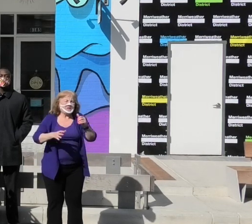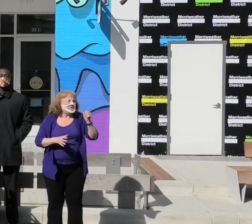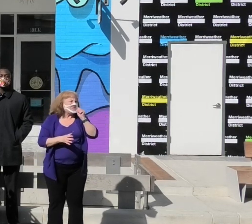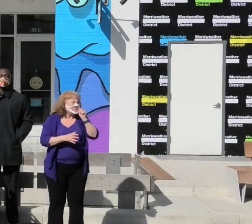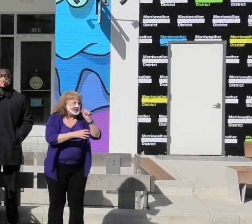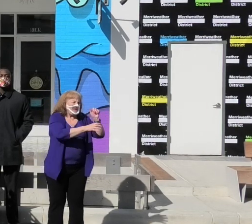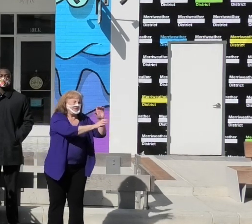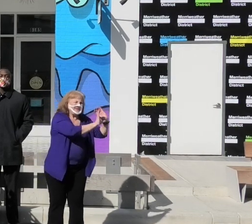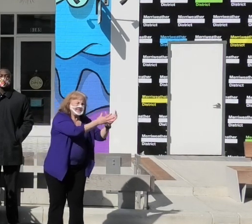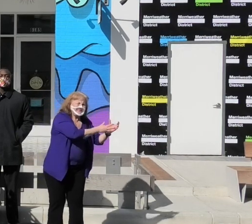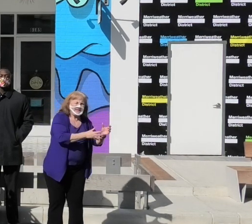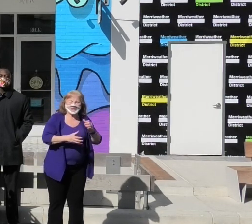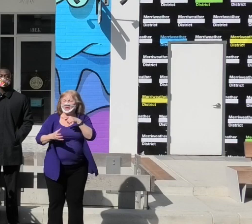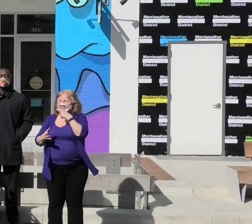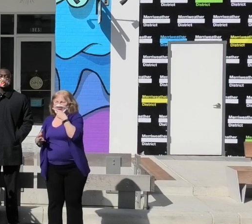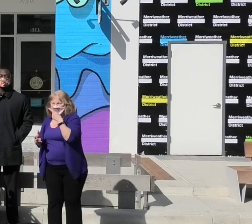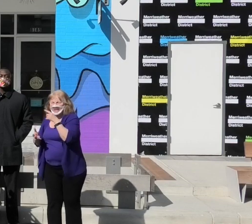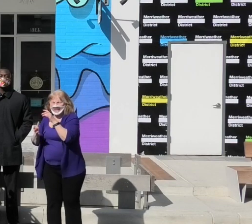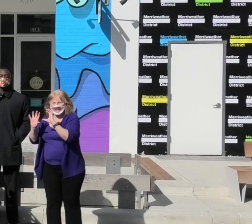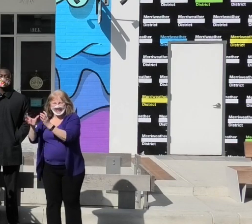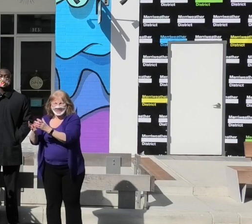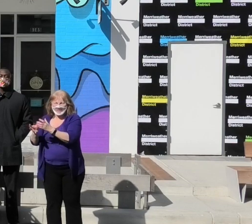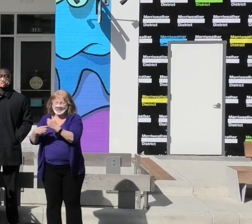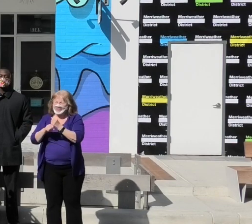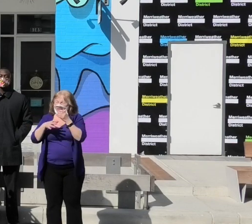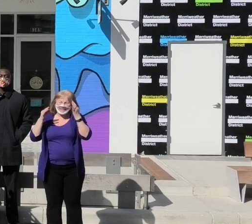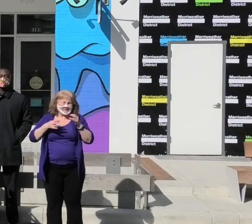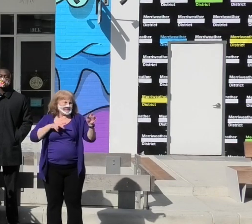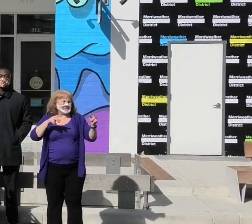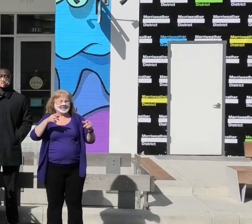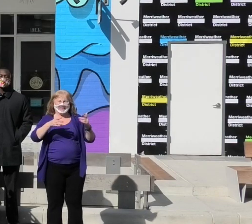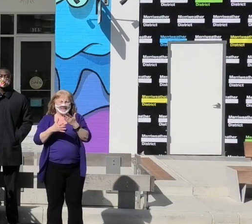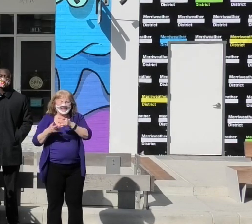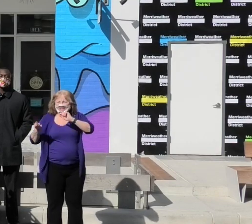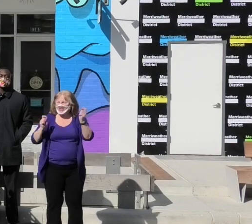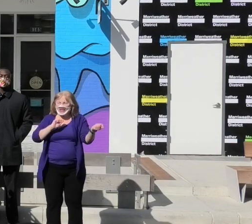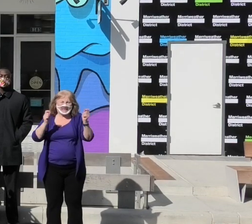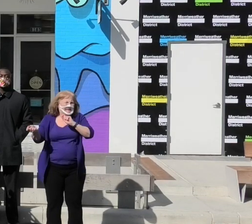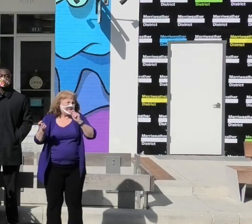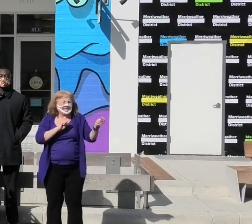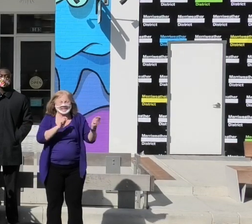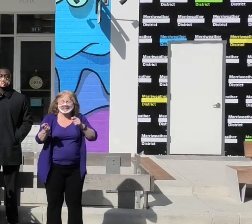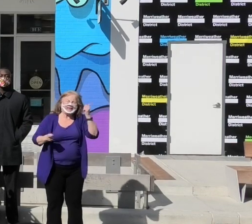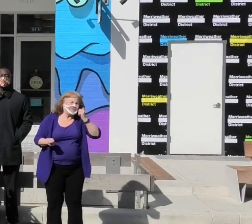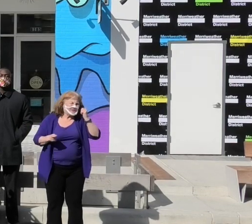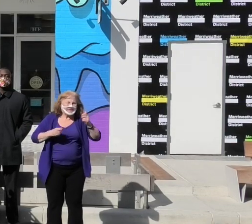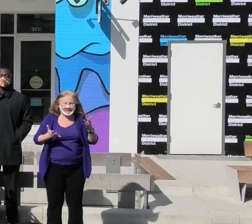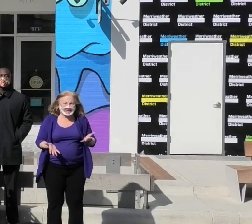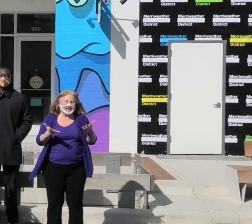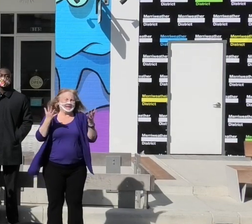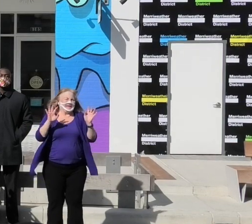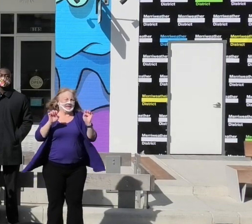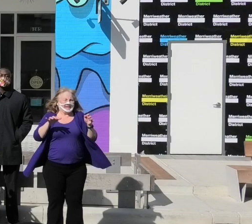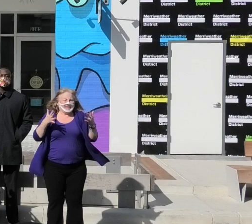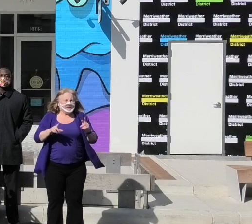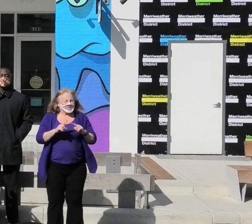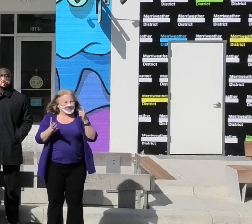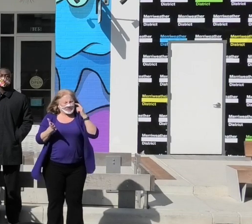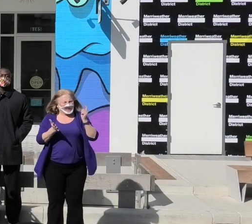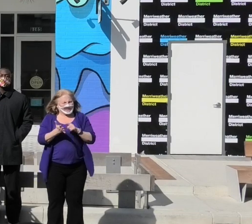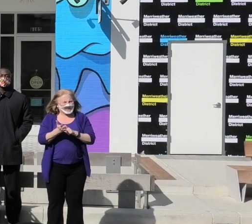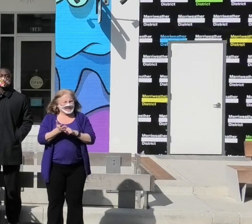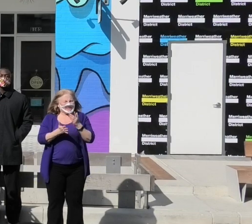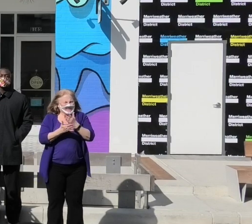sector and public sector to make decisions because things keep evolving on a daily basis. But to recognize that